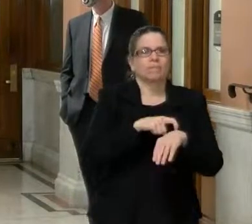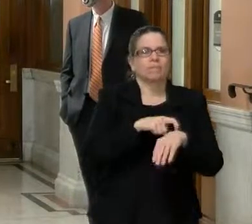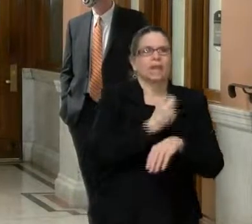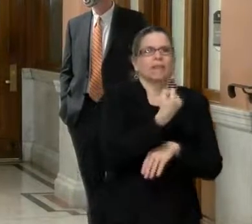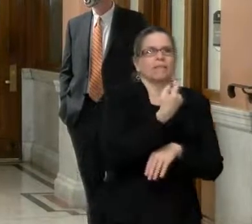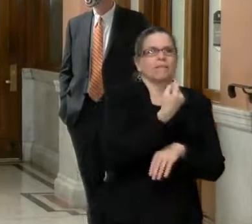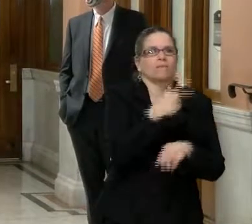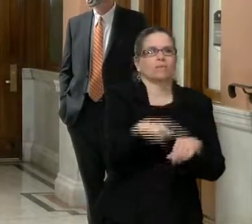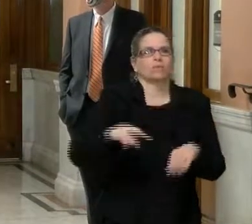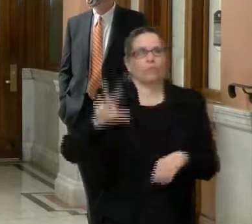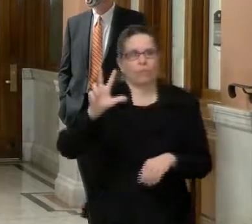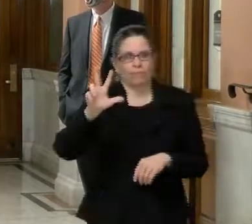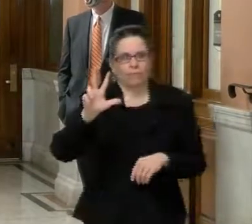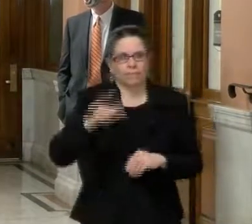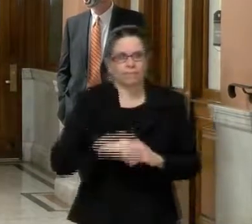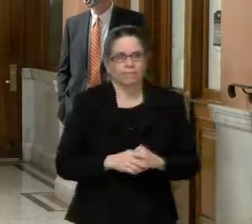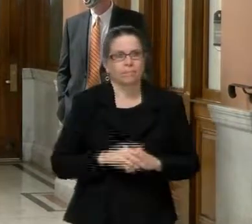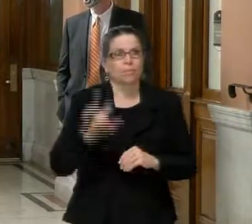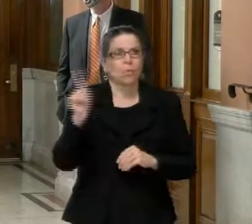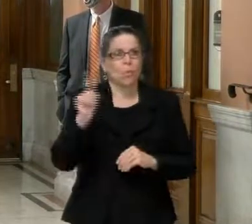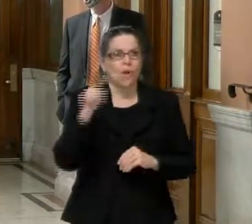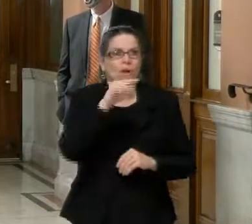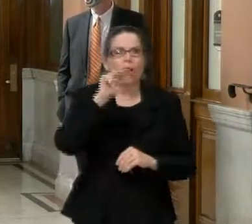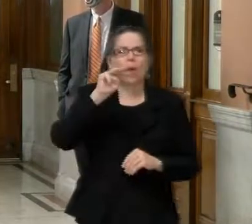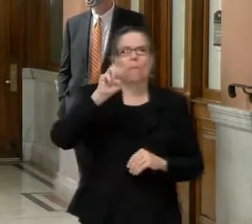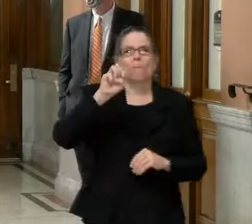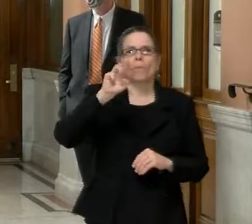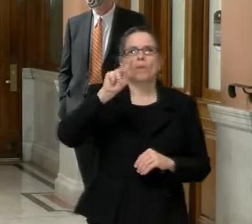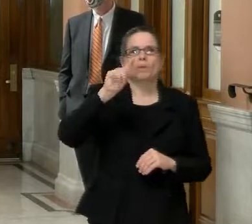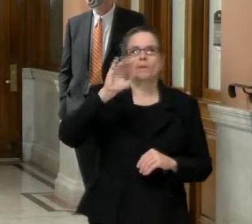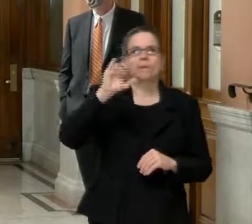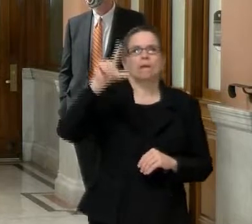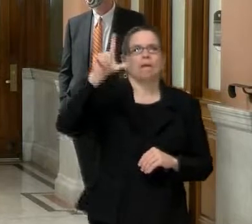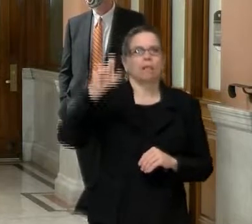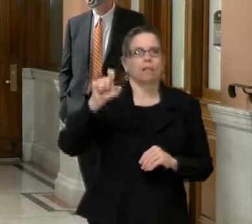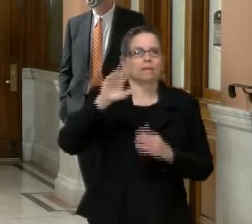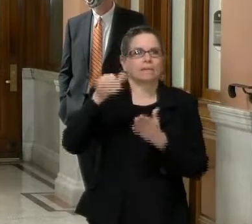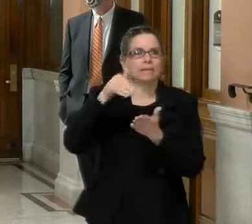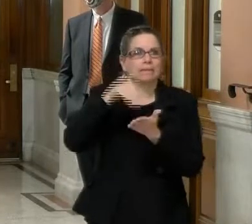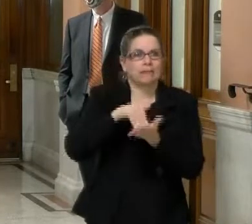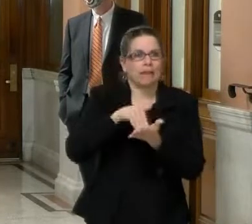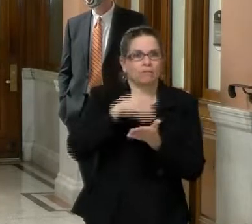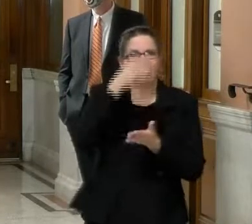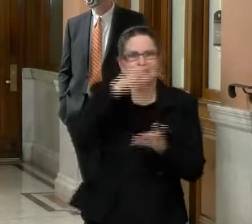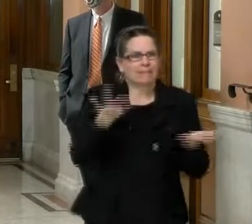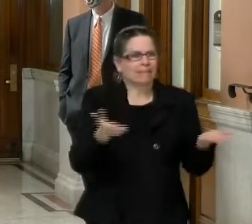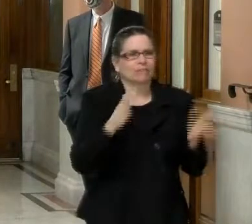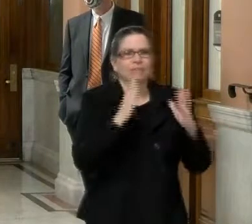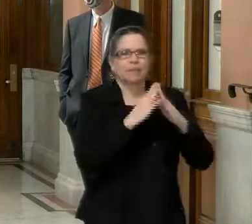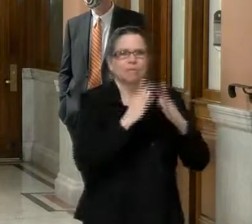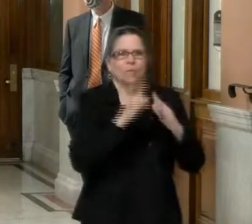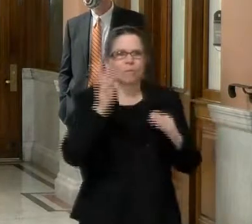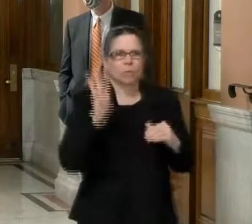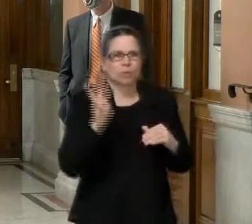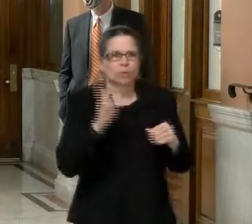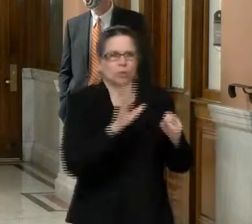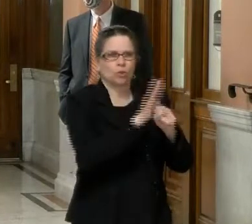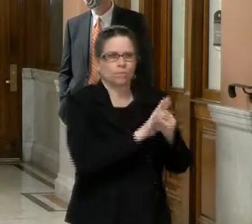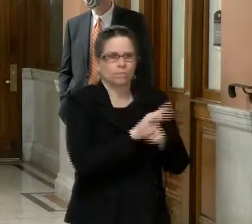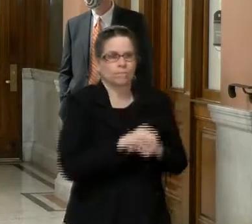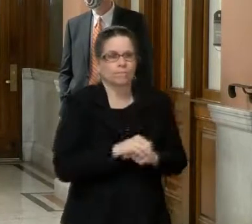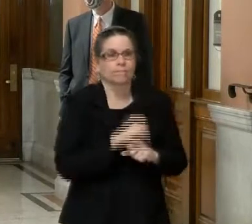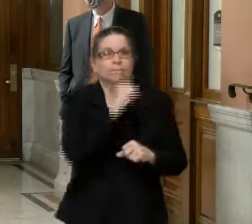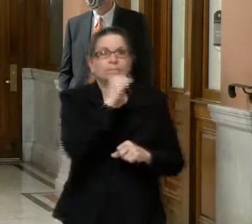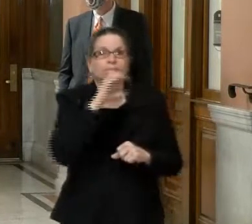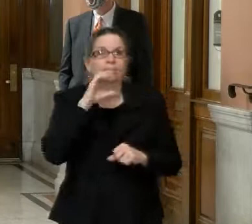over at the Mercantile Center. Uh, understand there's some numbers of senior numbers. Uh, we made 482 calls this